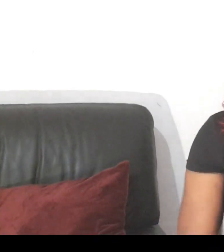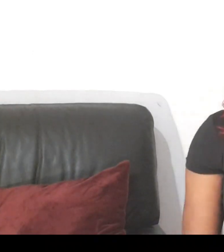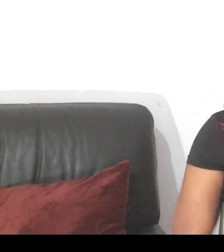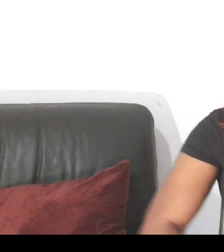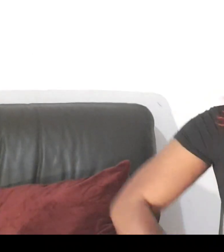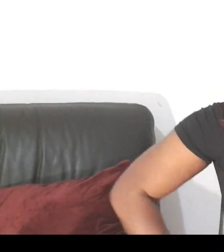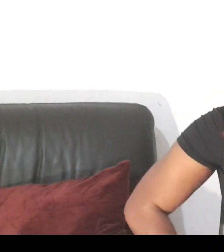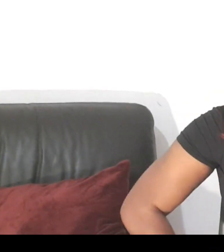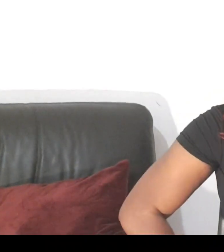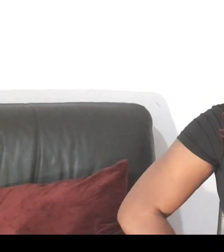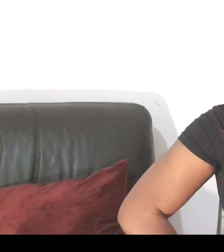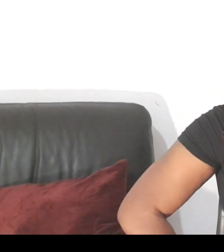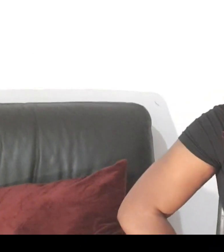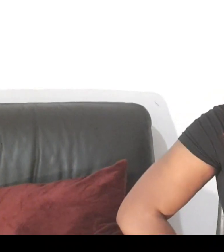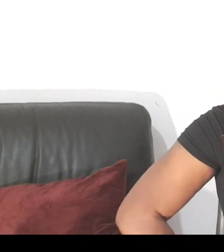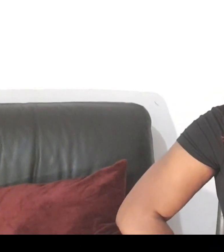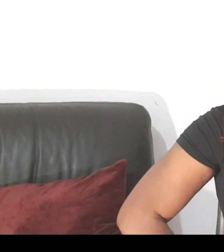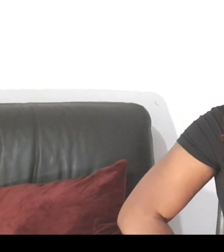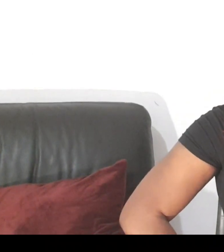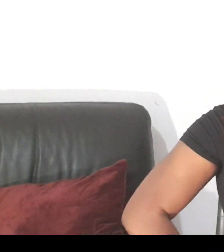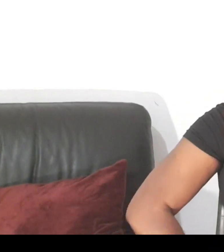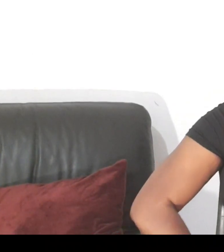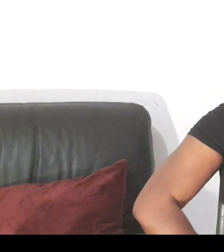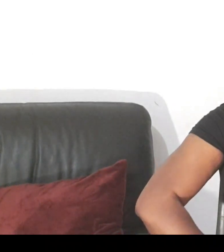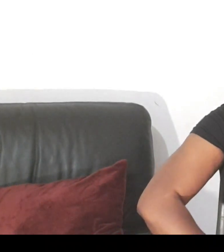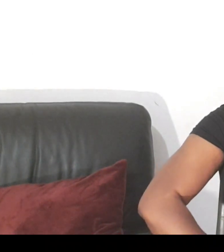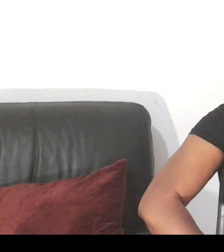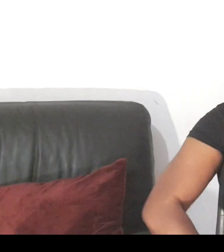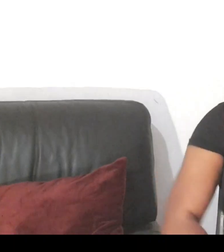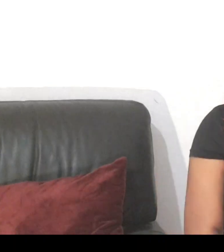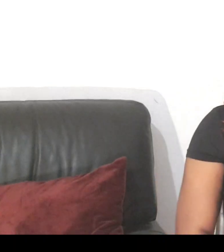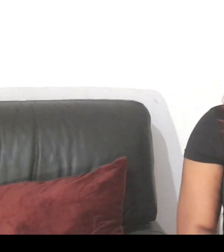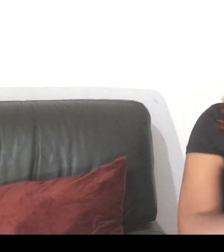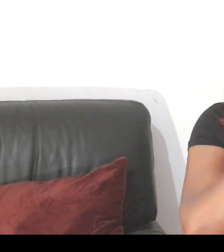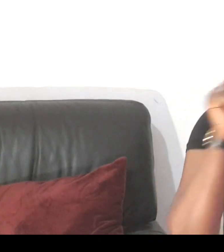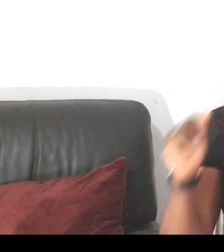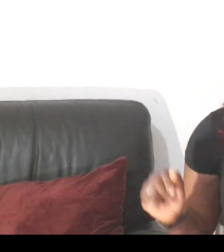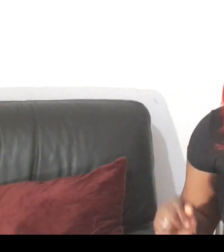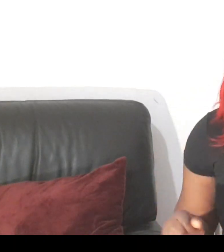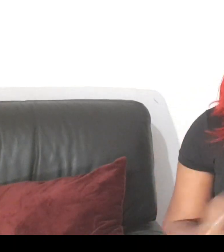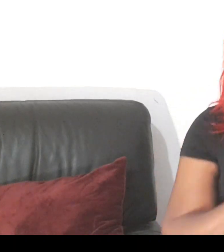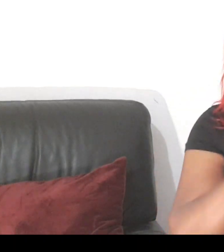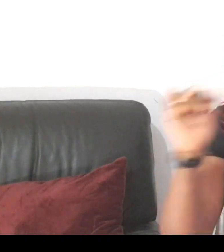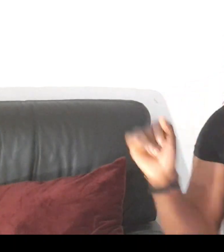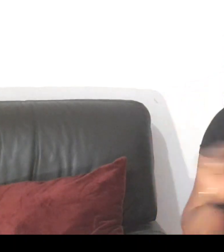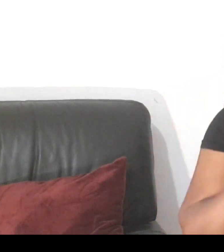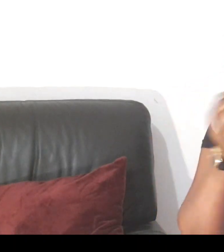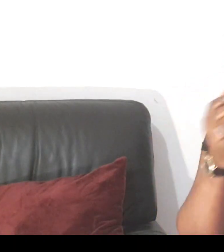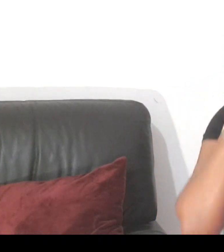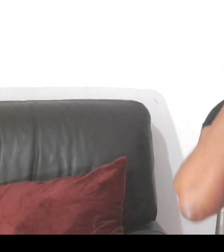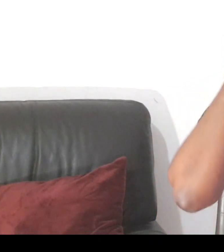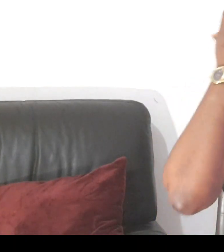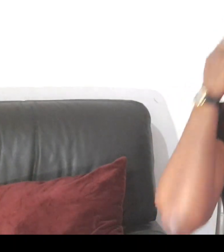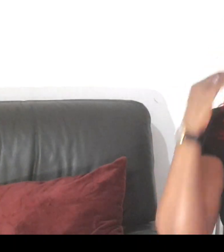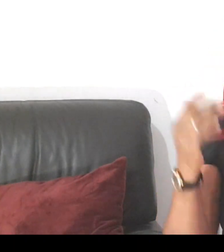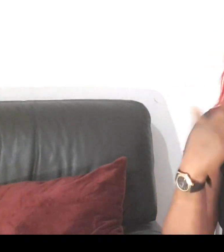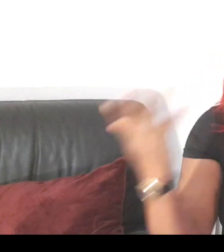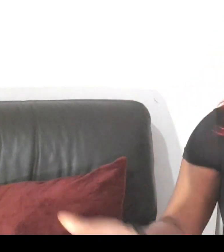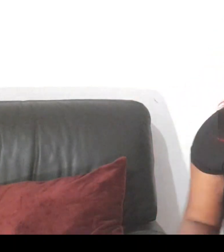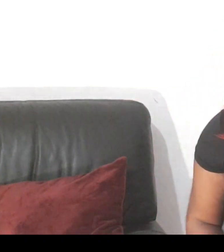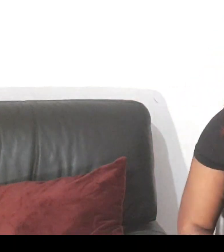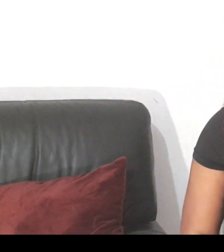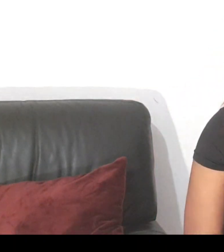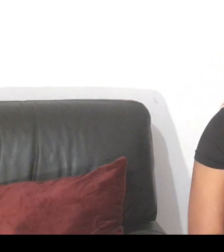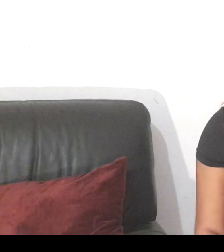hey and this is a ghana for ha ha no ghana trust me you guys are intelligent guys